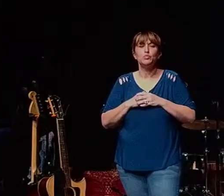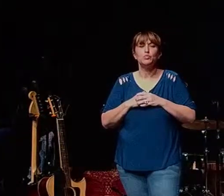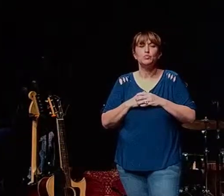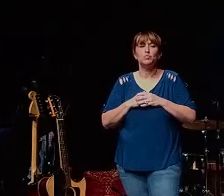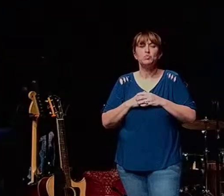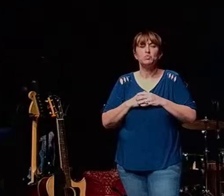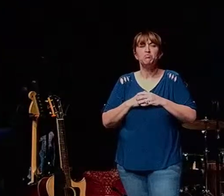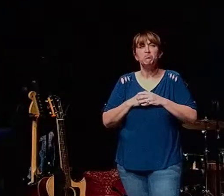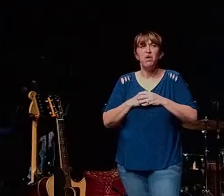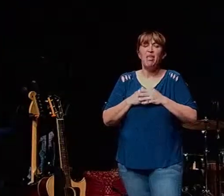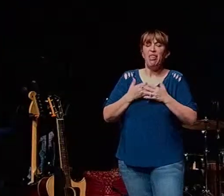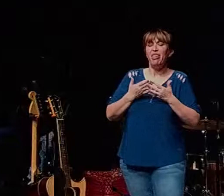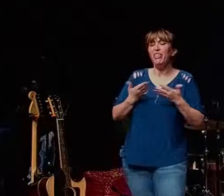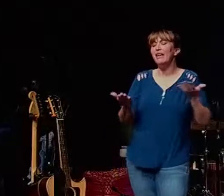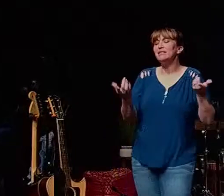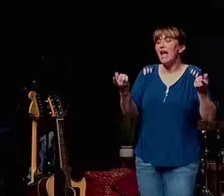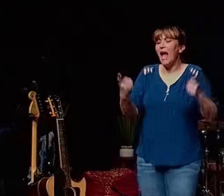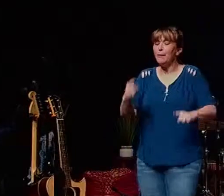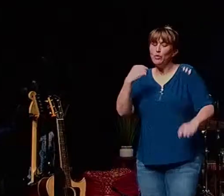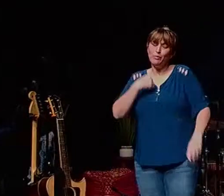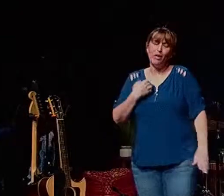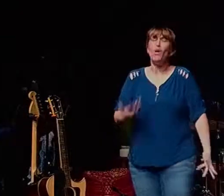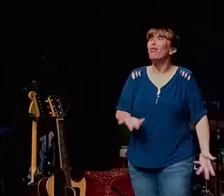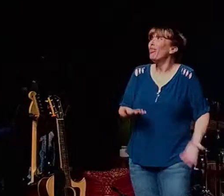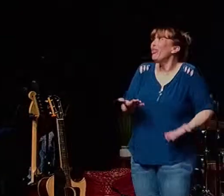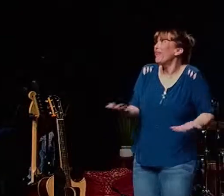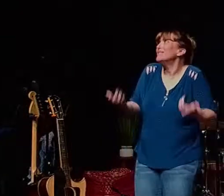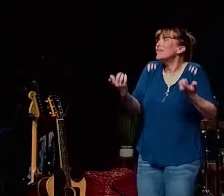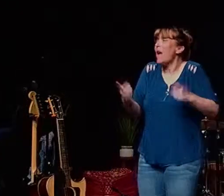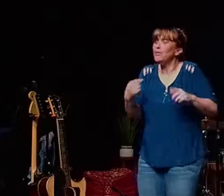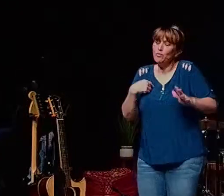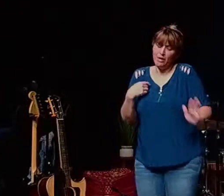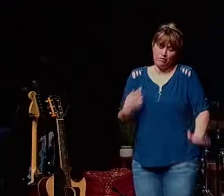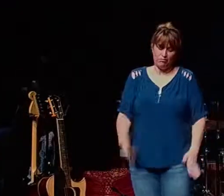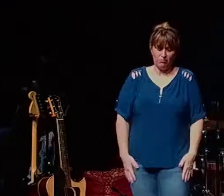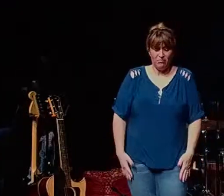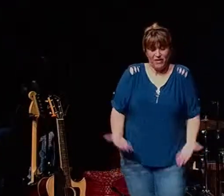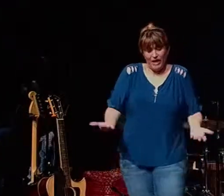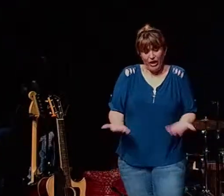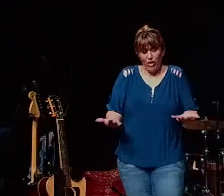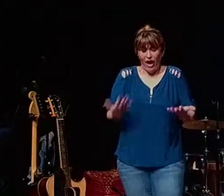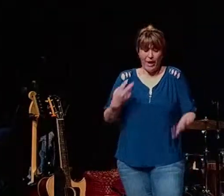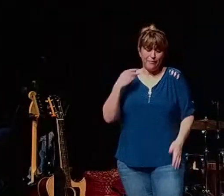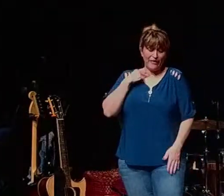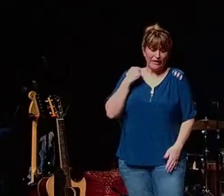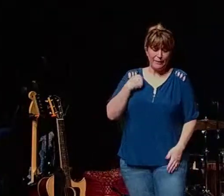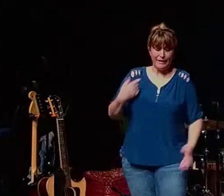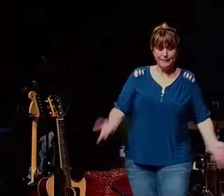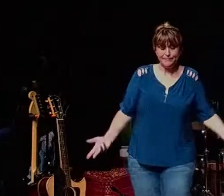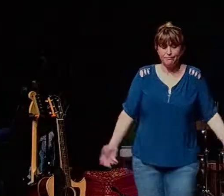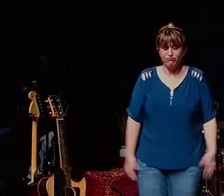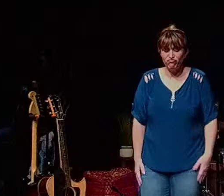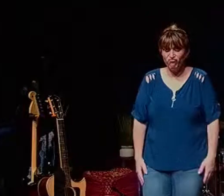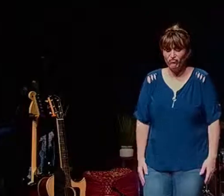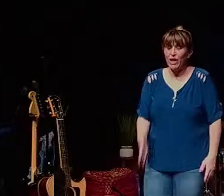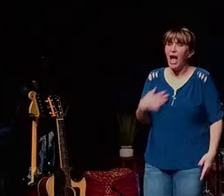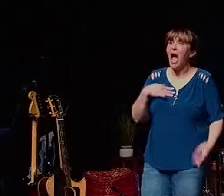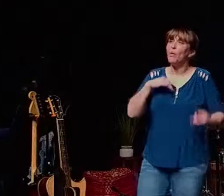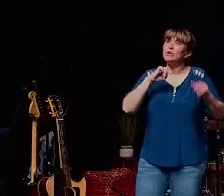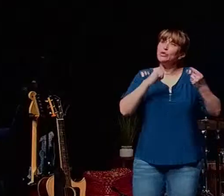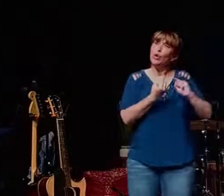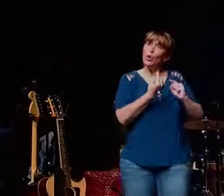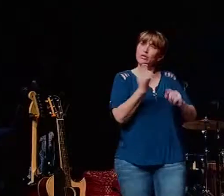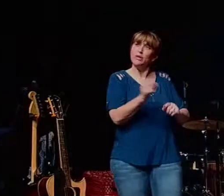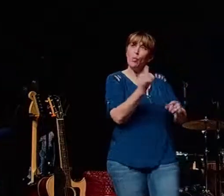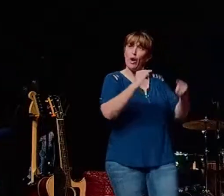you know things happen to you and you go well things happen to me and here i am a victim right i was hurt by